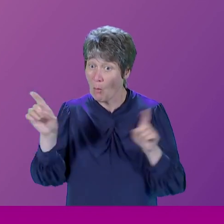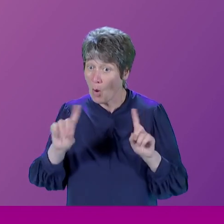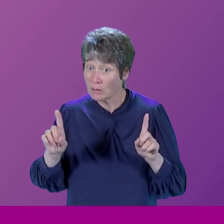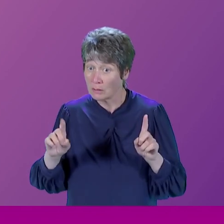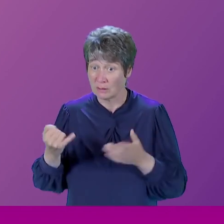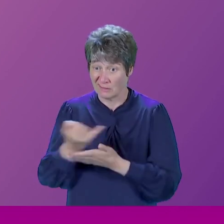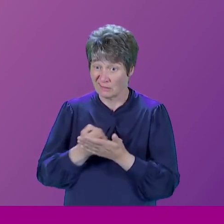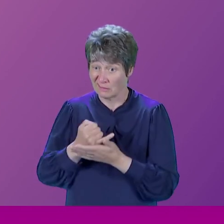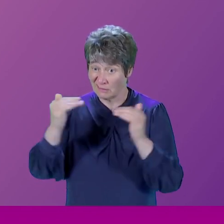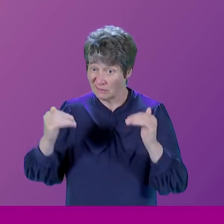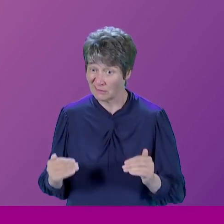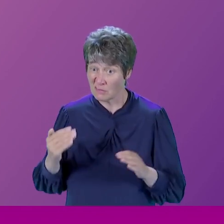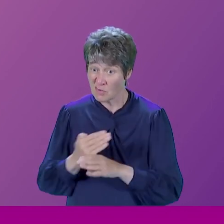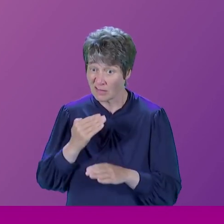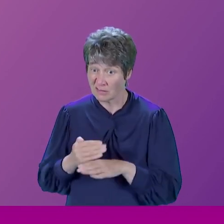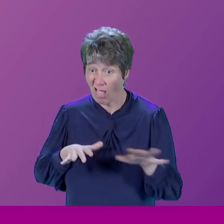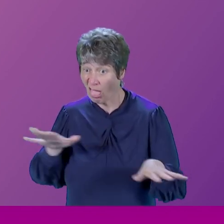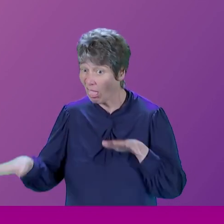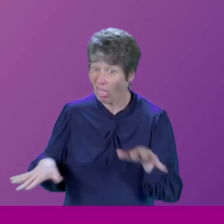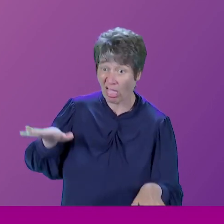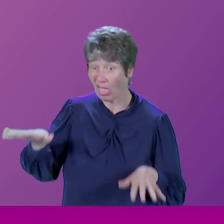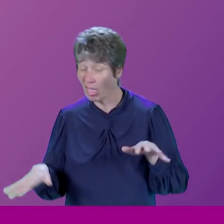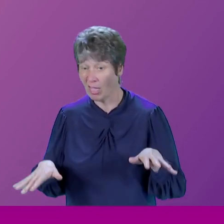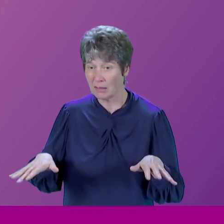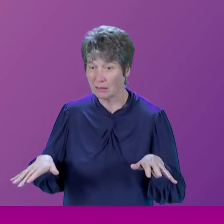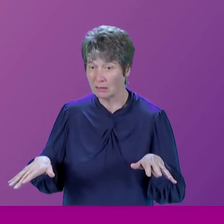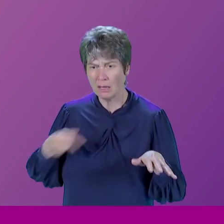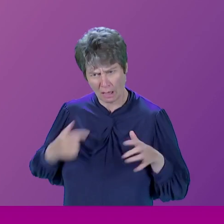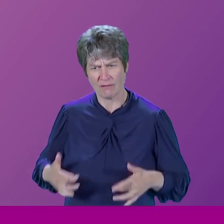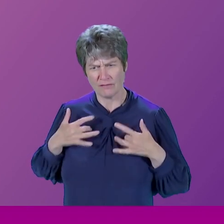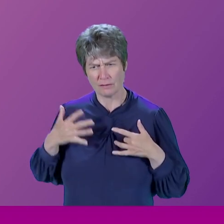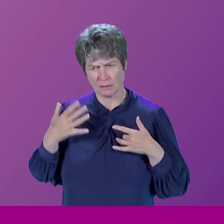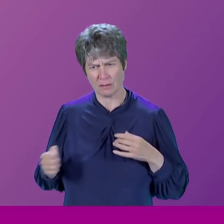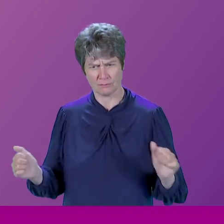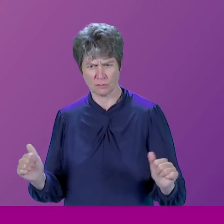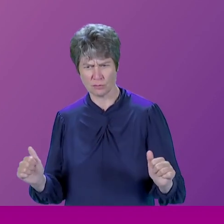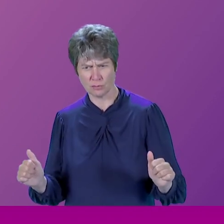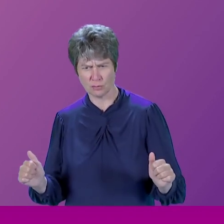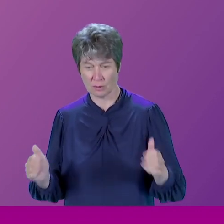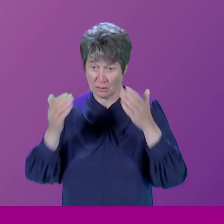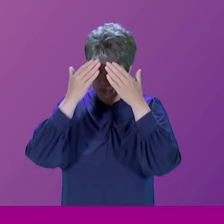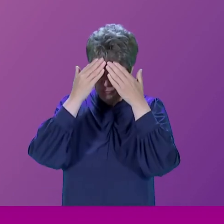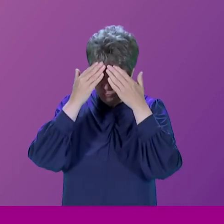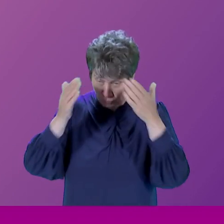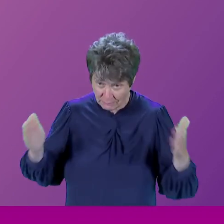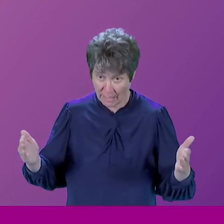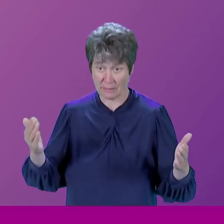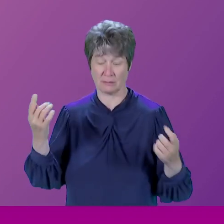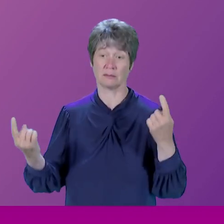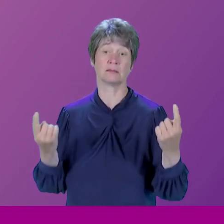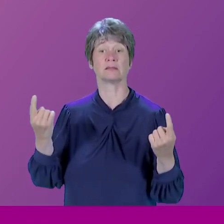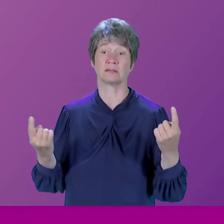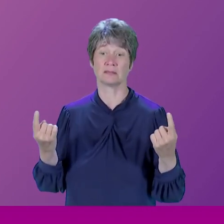by poor practice. And I mean, there was tremendous respect. I don't want to sound too elderly, but there was tremendous respect.